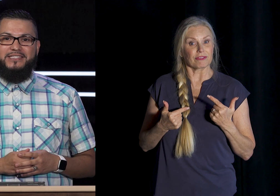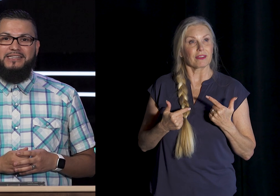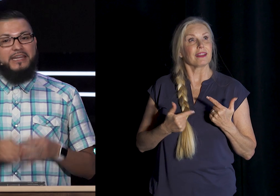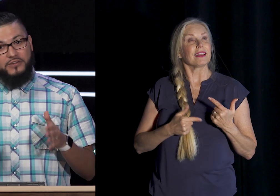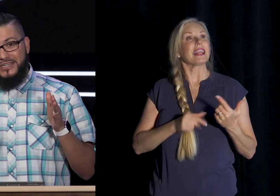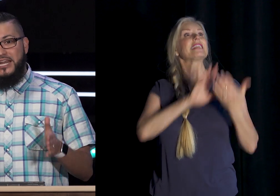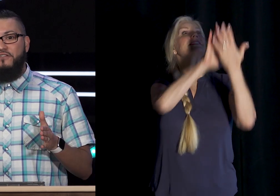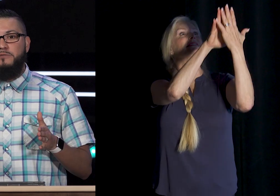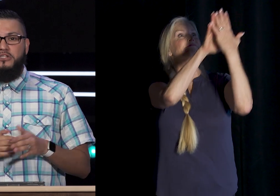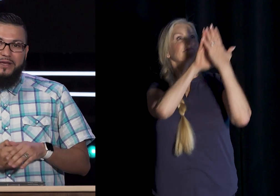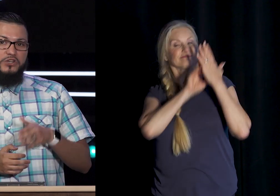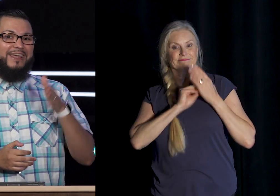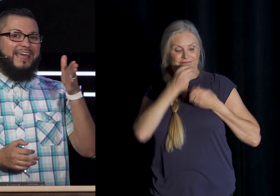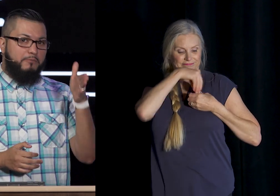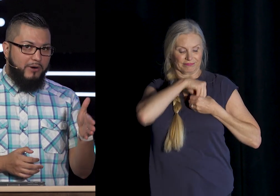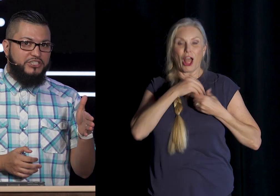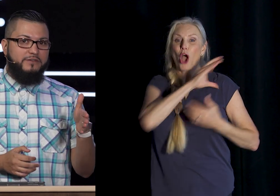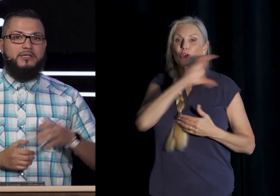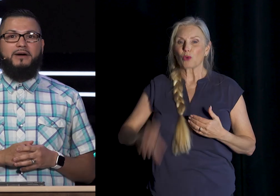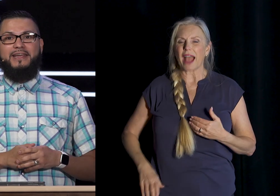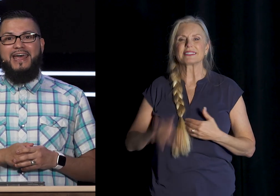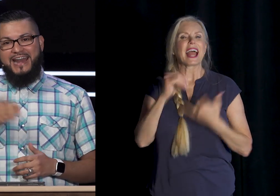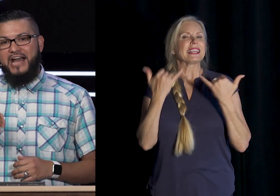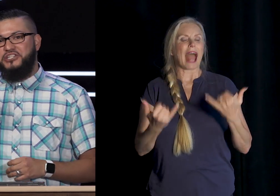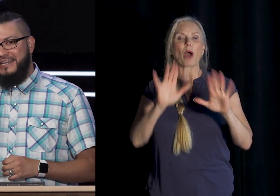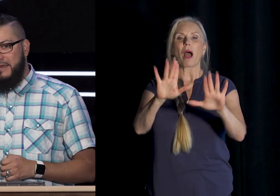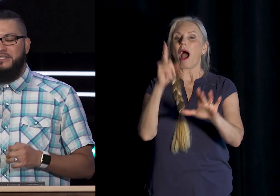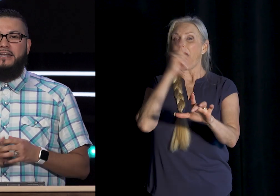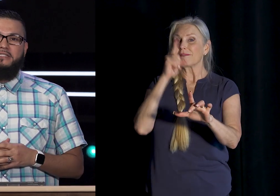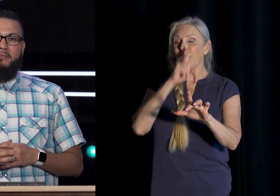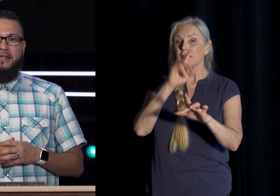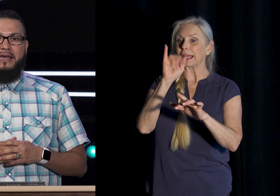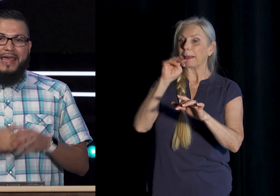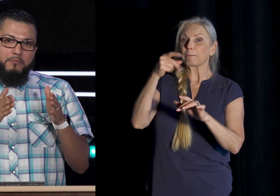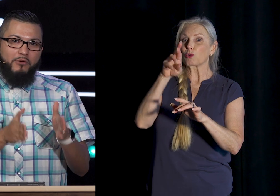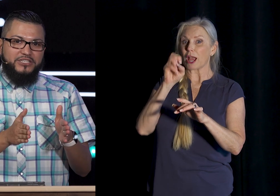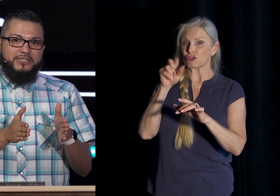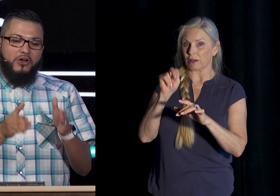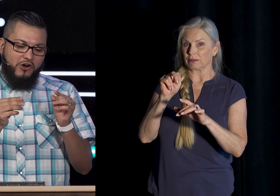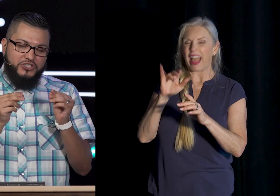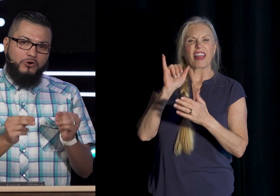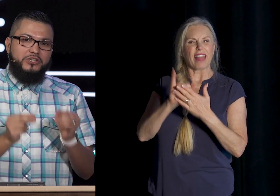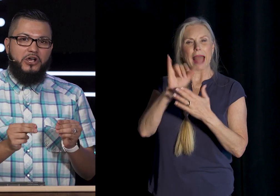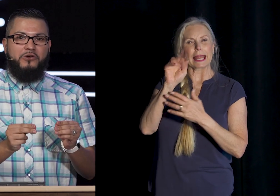Now there's a difference Between doing an impression Of somebody And actually imitating somebody Impressions are short term